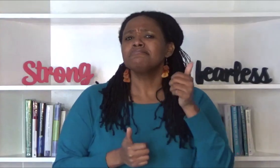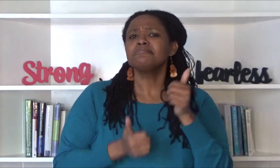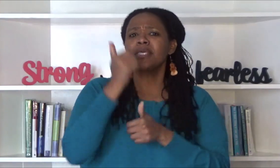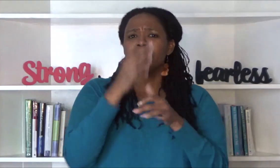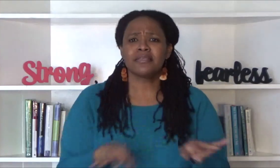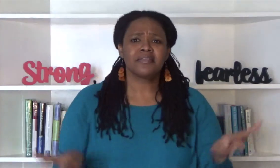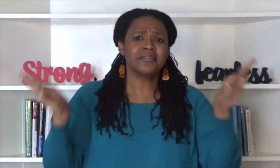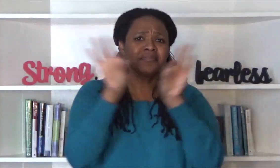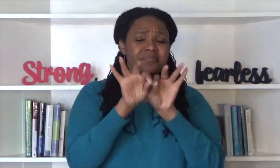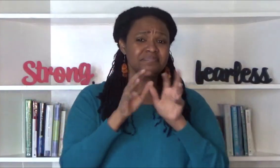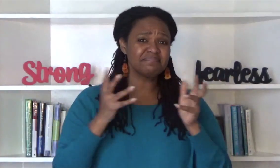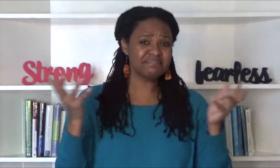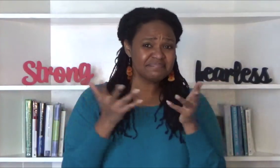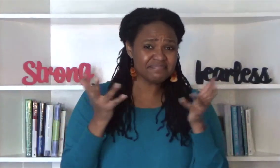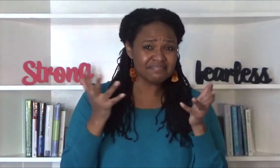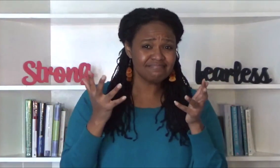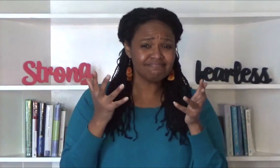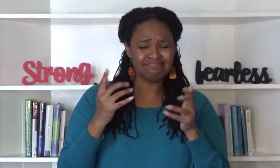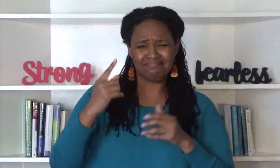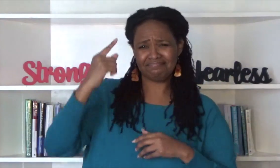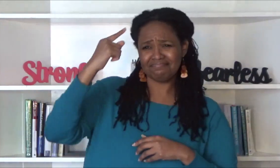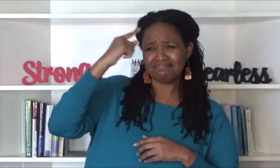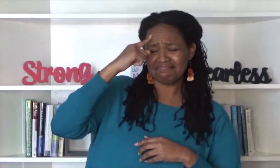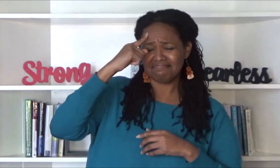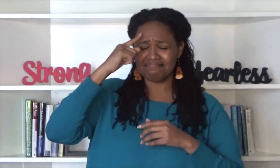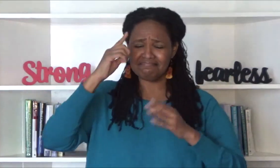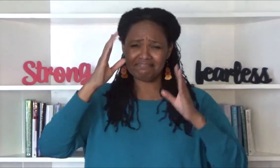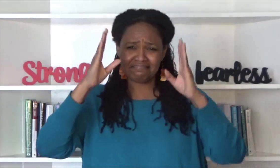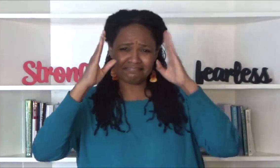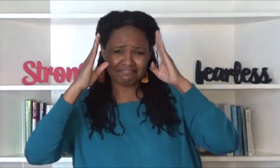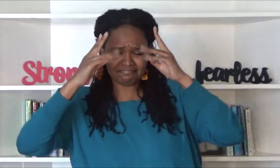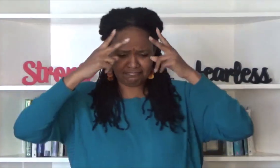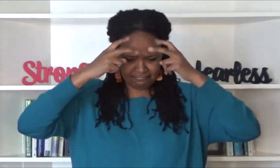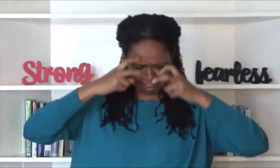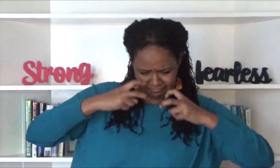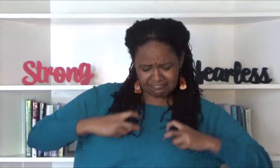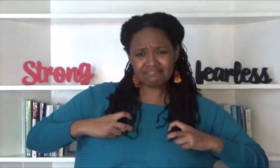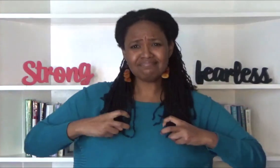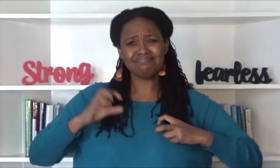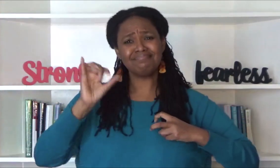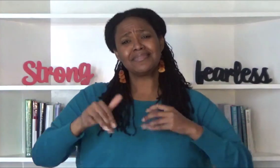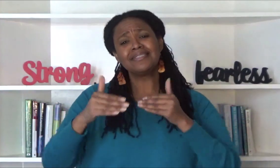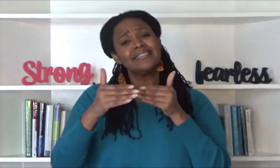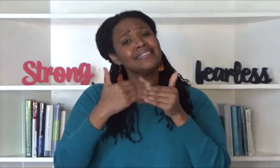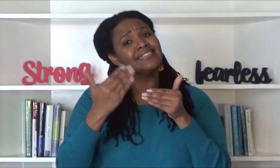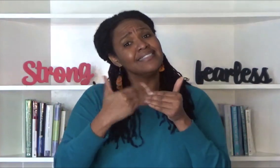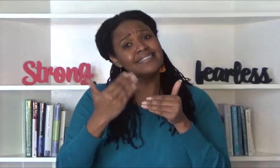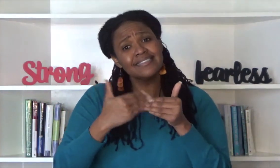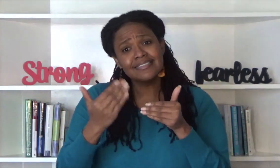most importantly this mindfulness technique is easy to do